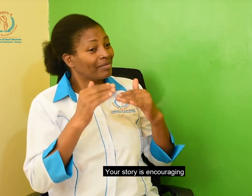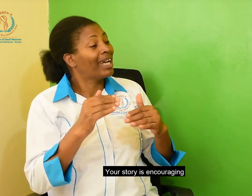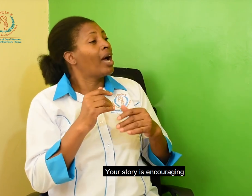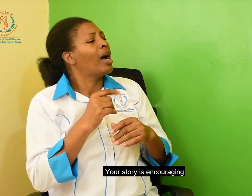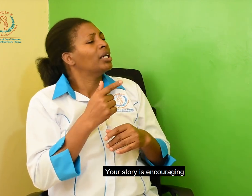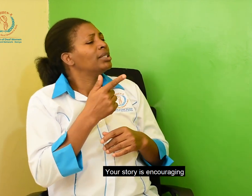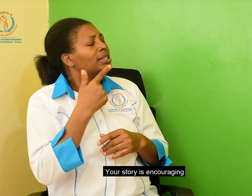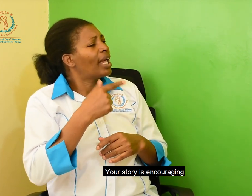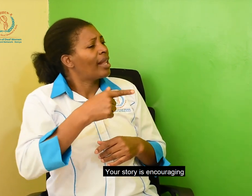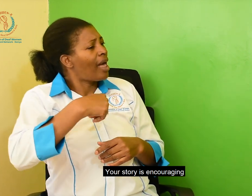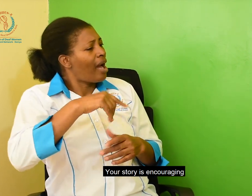encouraging.